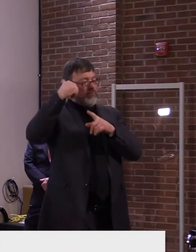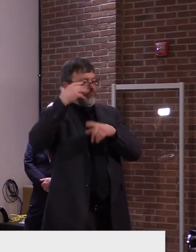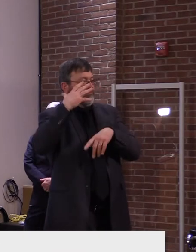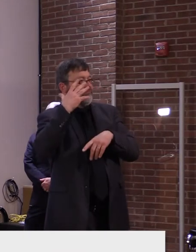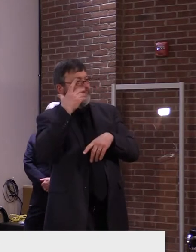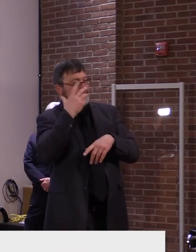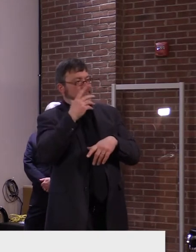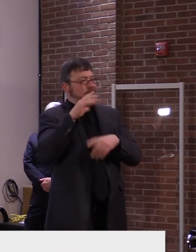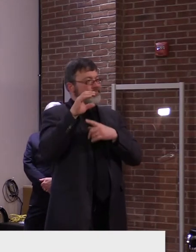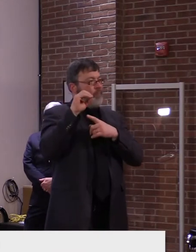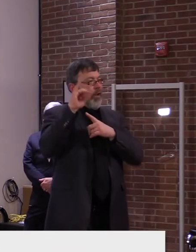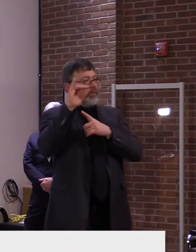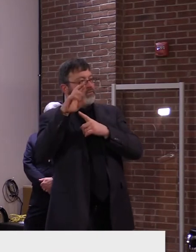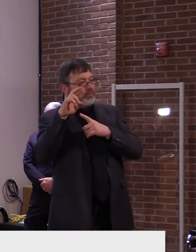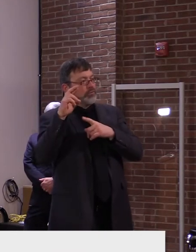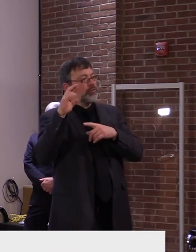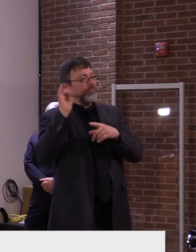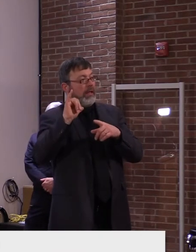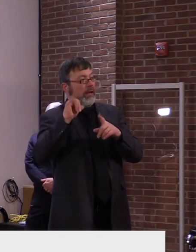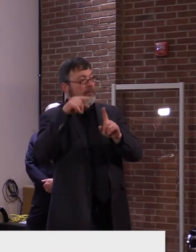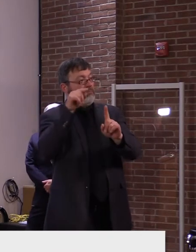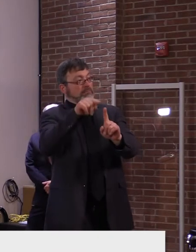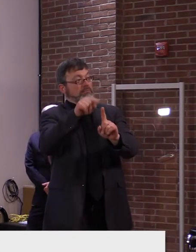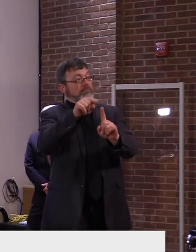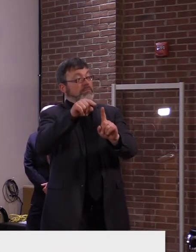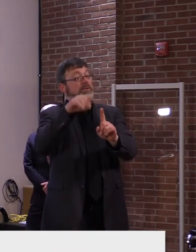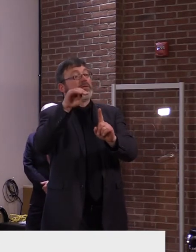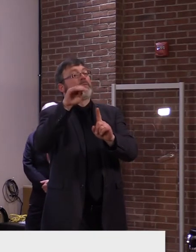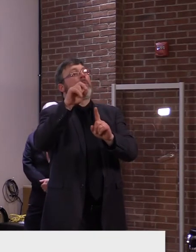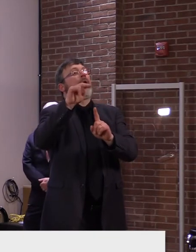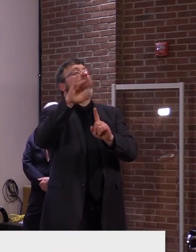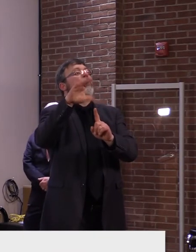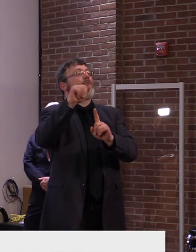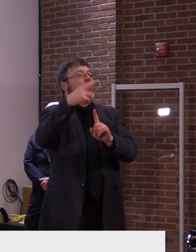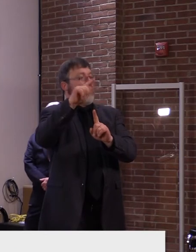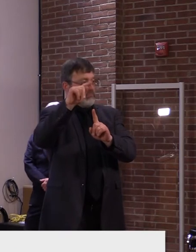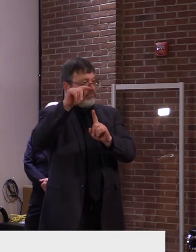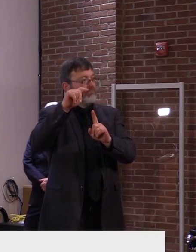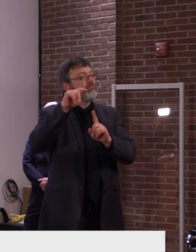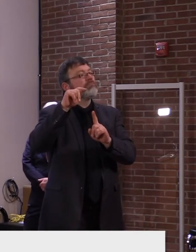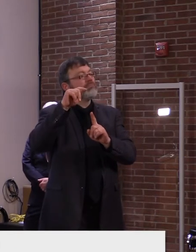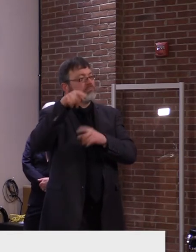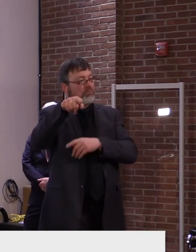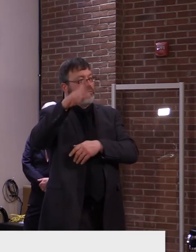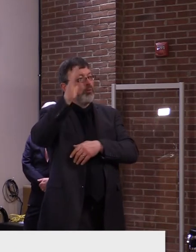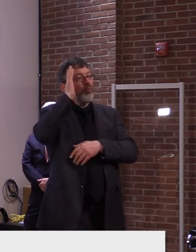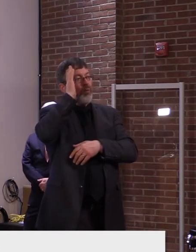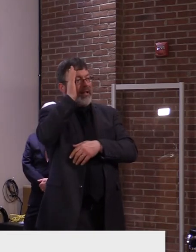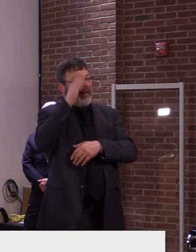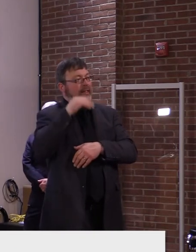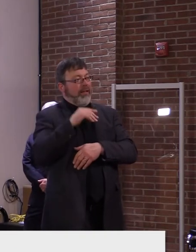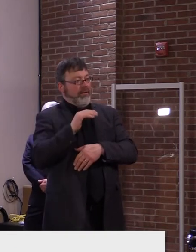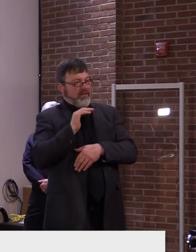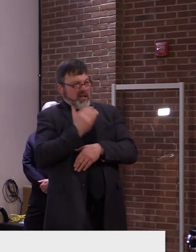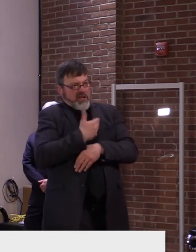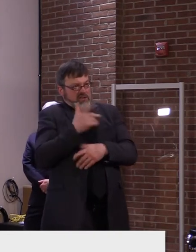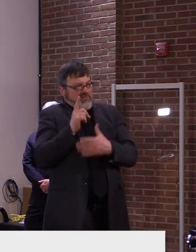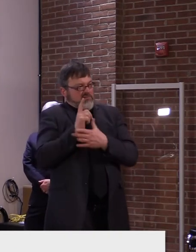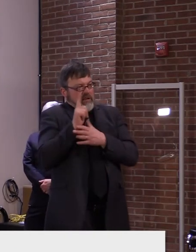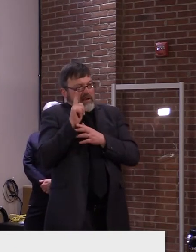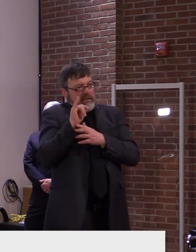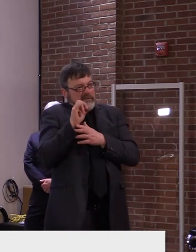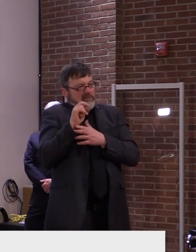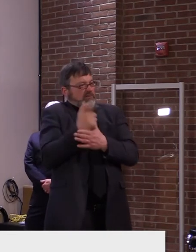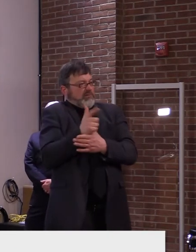Hutt is now, uh, on the, uh, fifth floor with us and as our liaison and, as well, I've spoken to